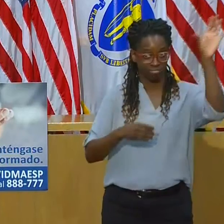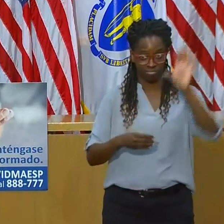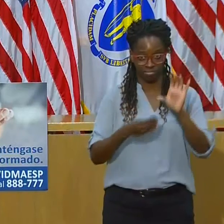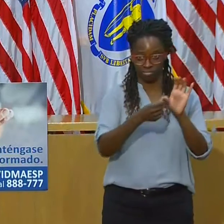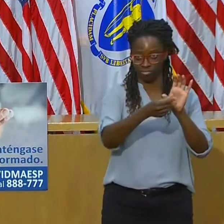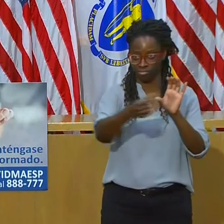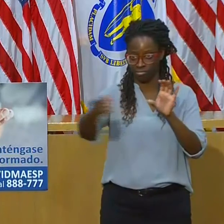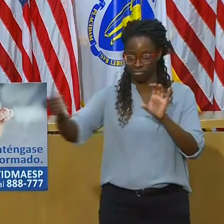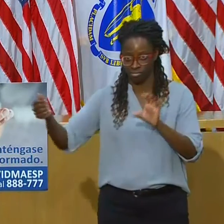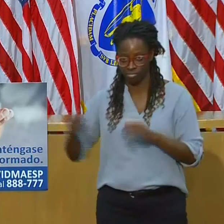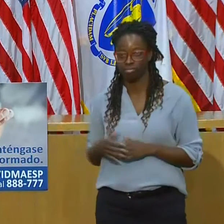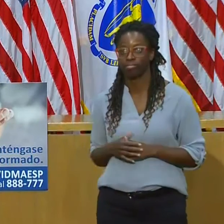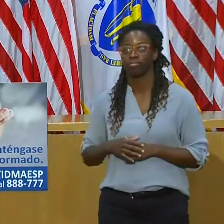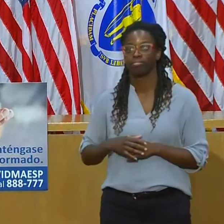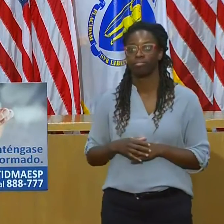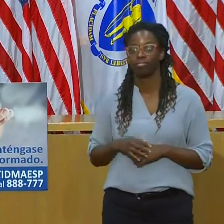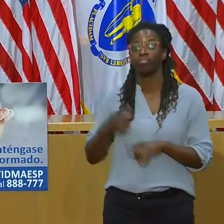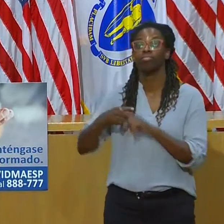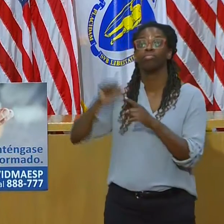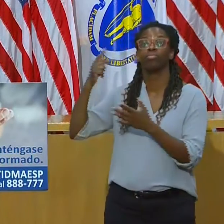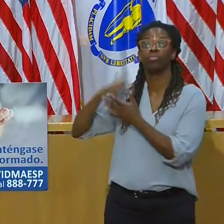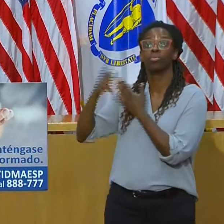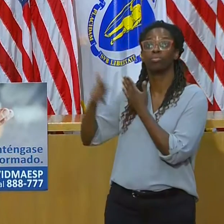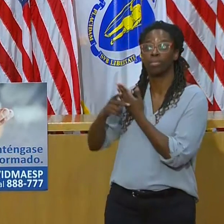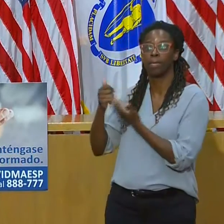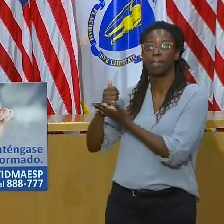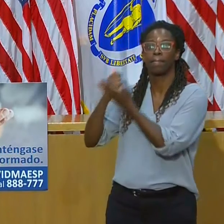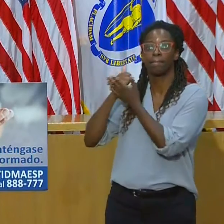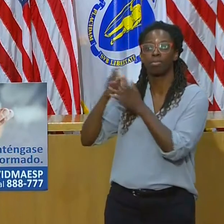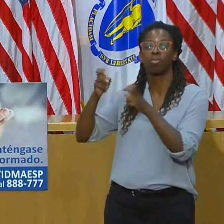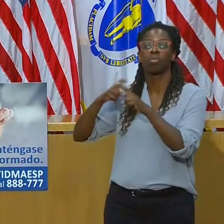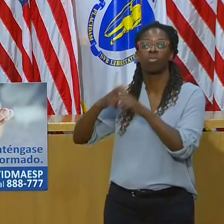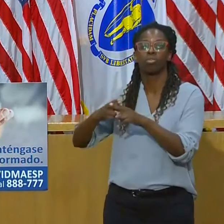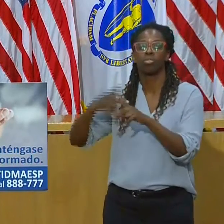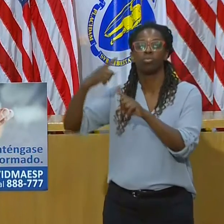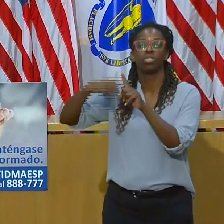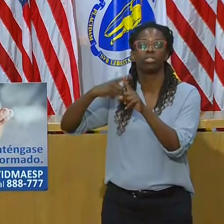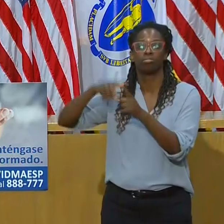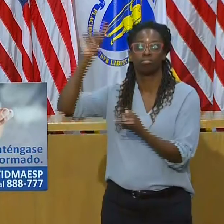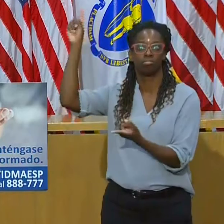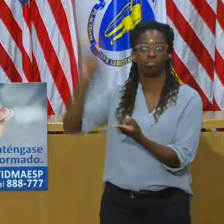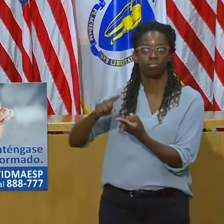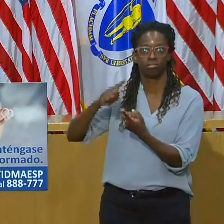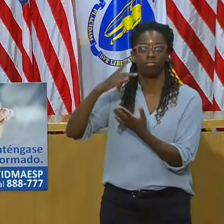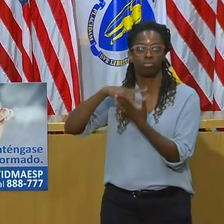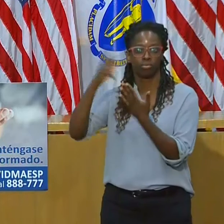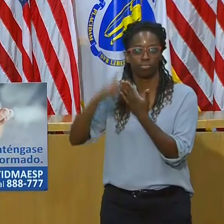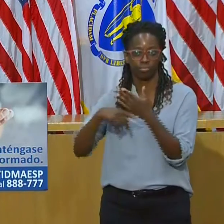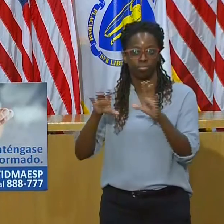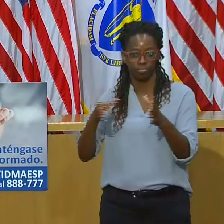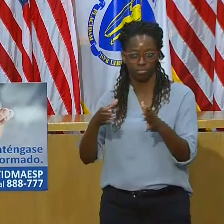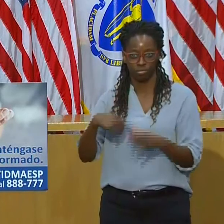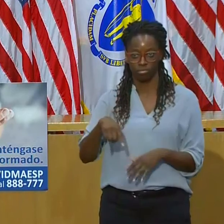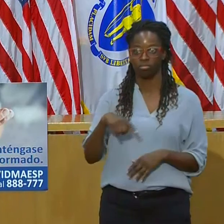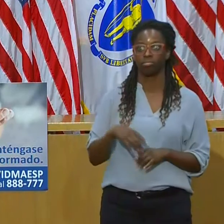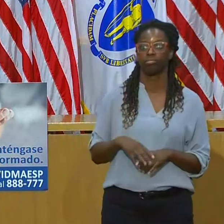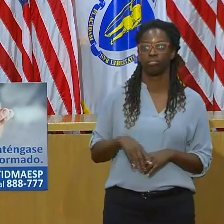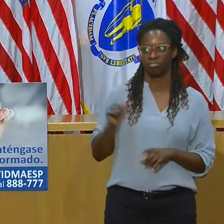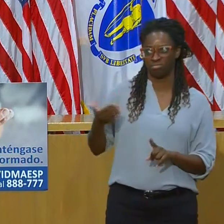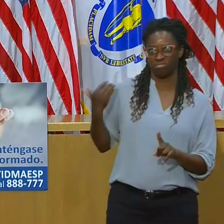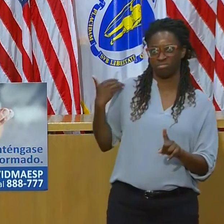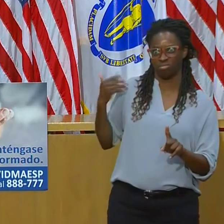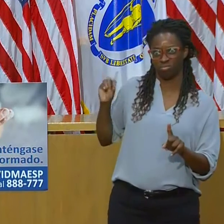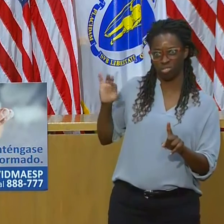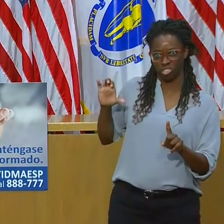which received a $5 million infusion at the beginning of the pandemic in March. And yesterday, in partnership with the trial court,